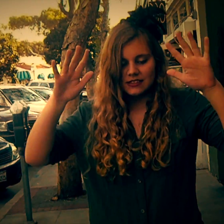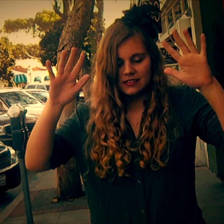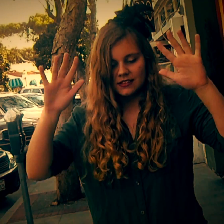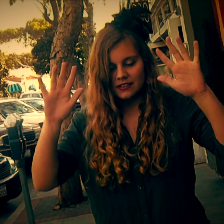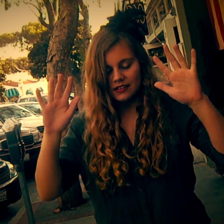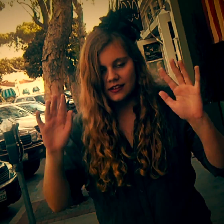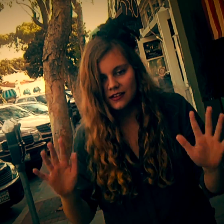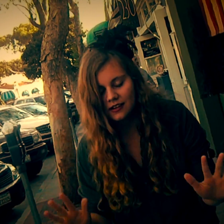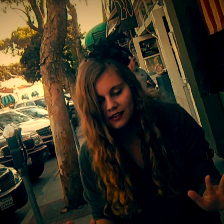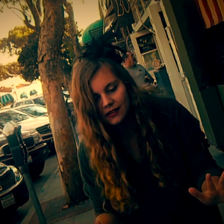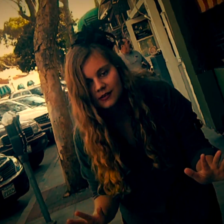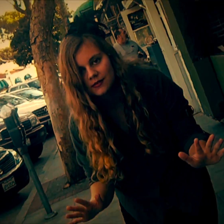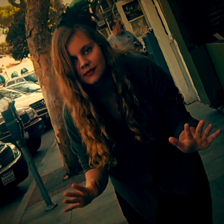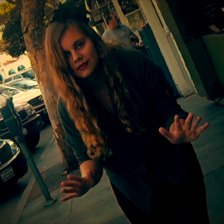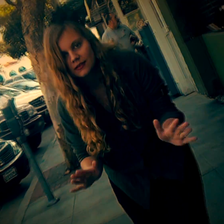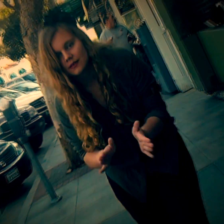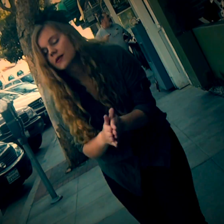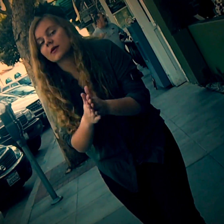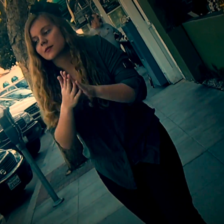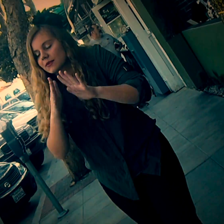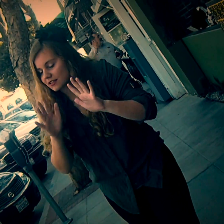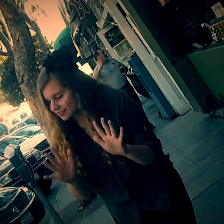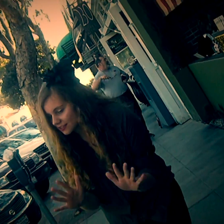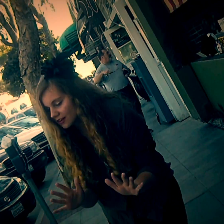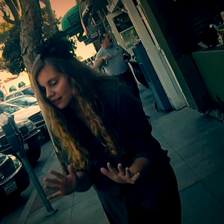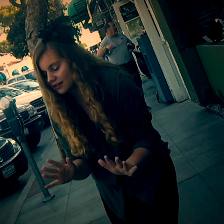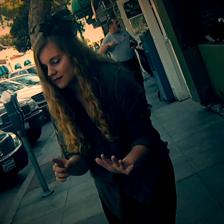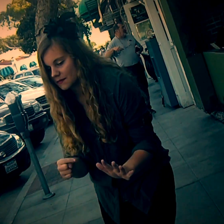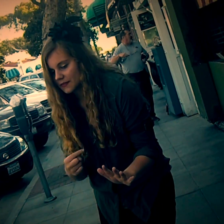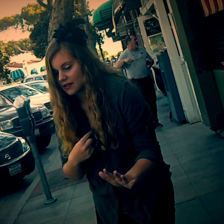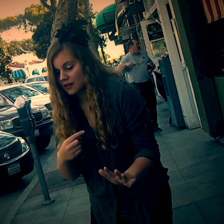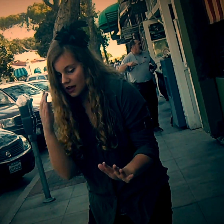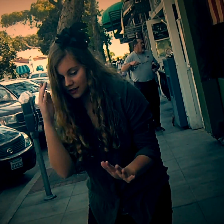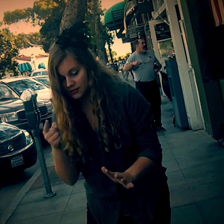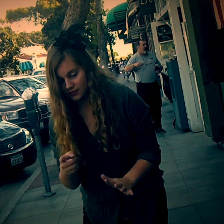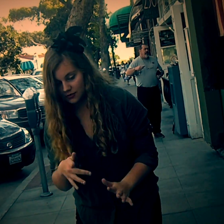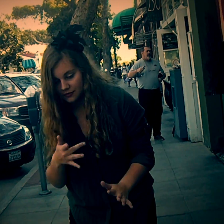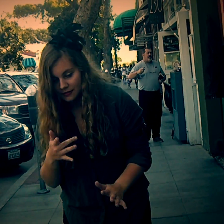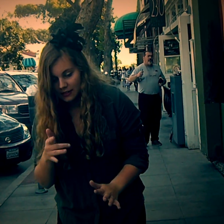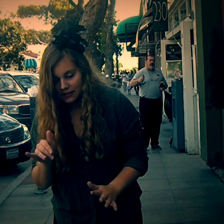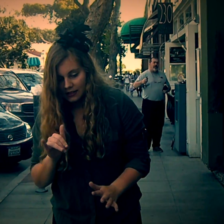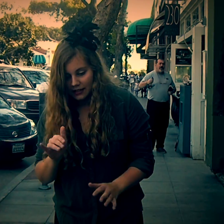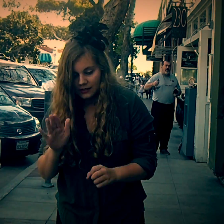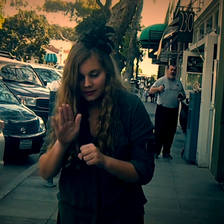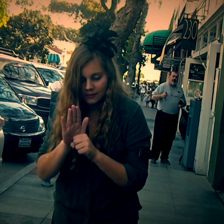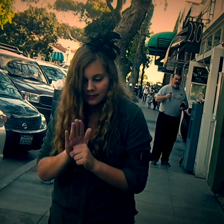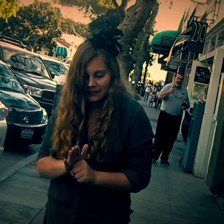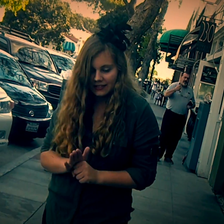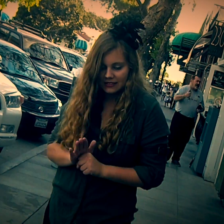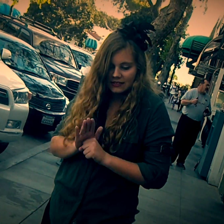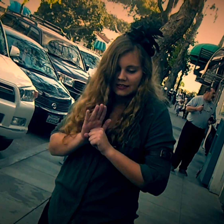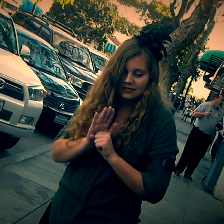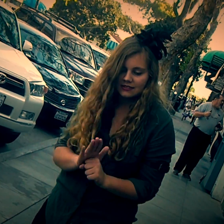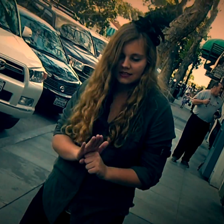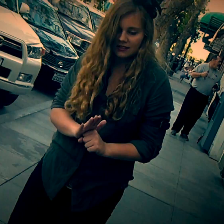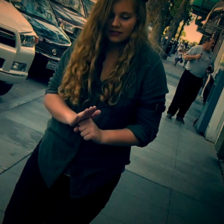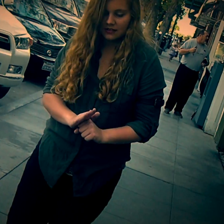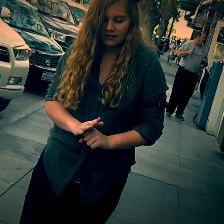calm, be calm I know you feel like you were breaking down